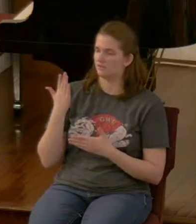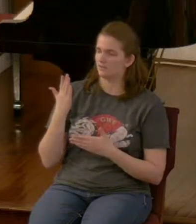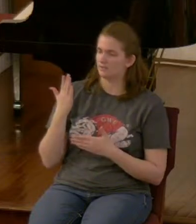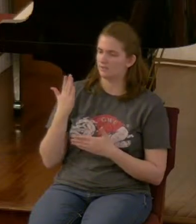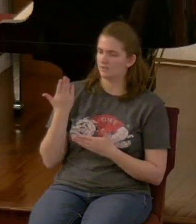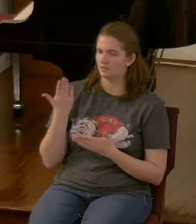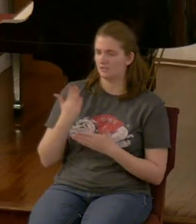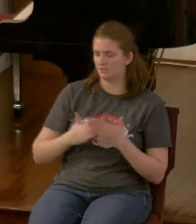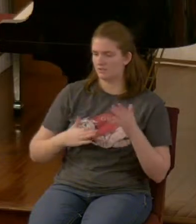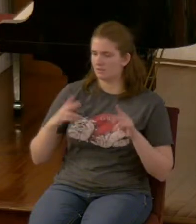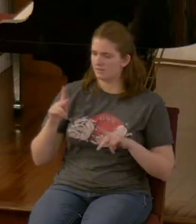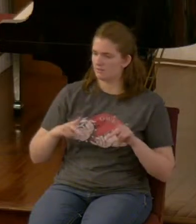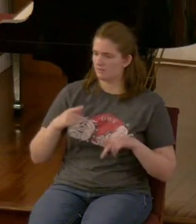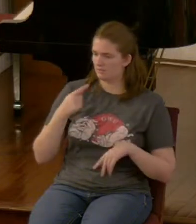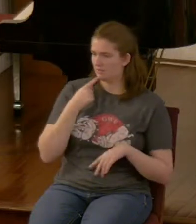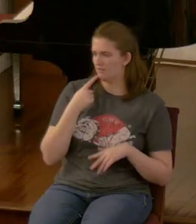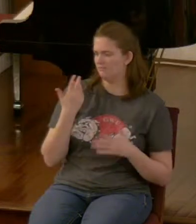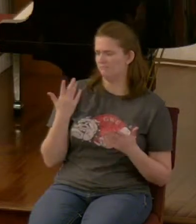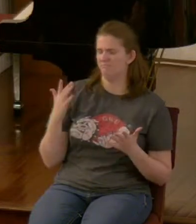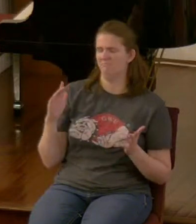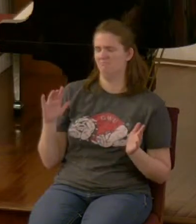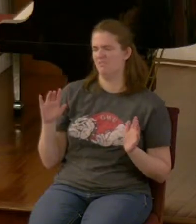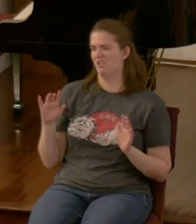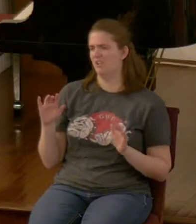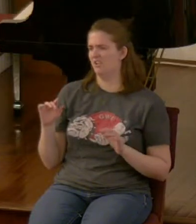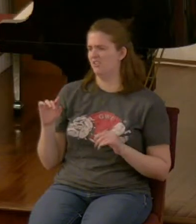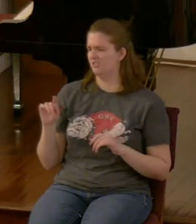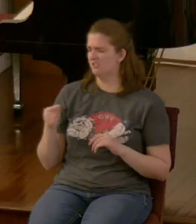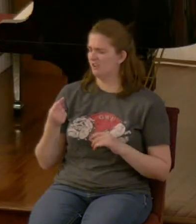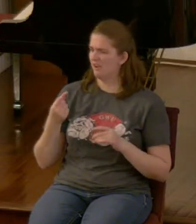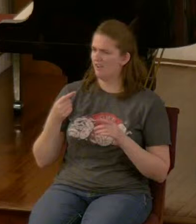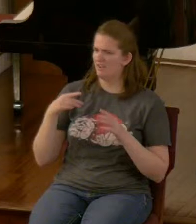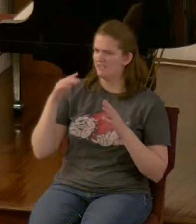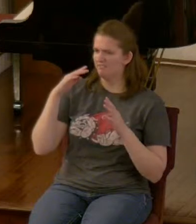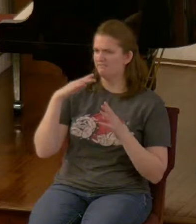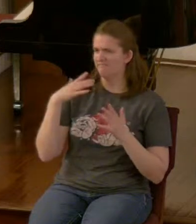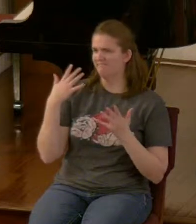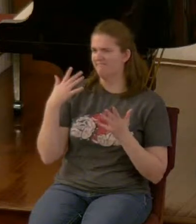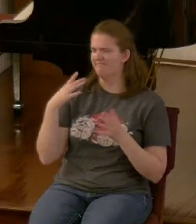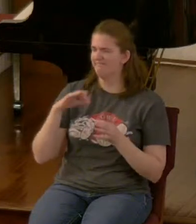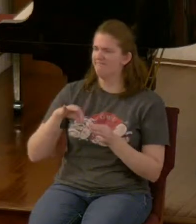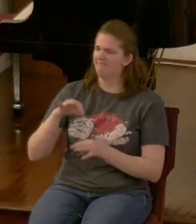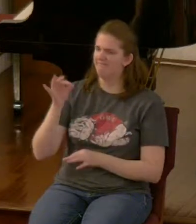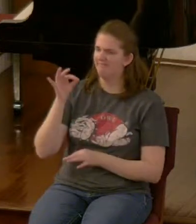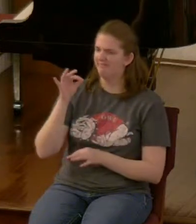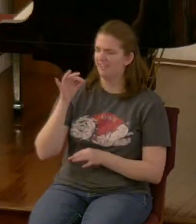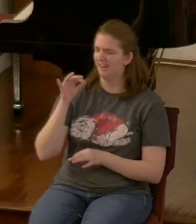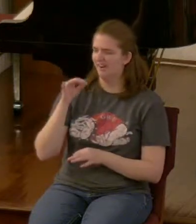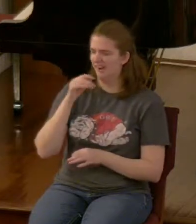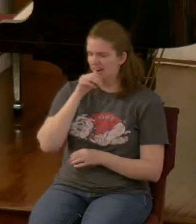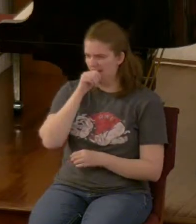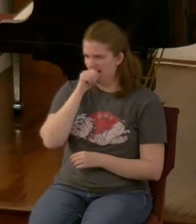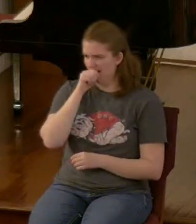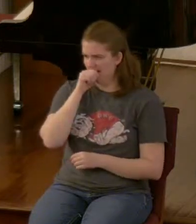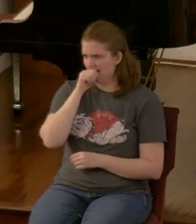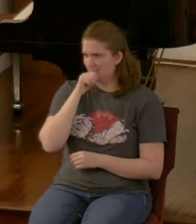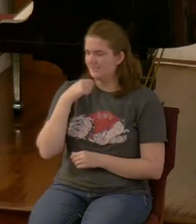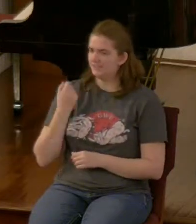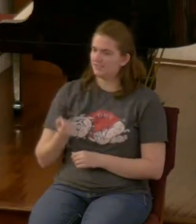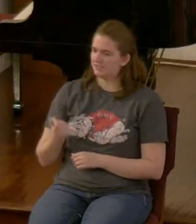well this is just allegorical you can't take it literally I am a very